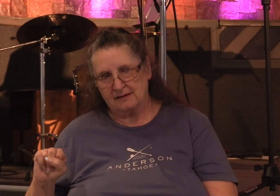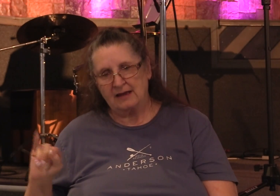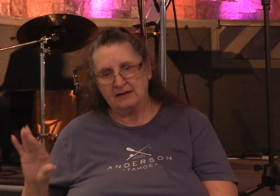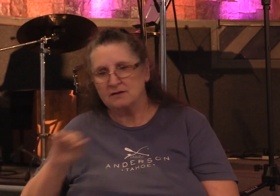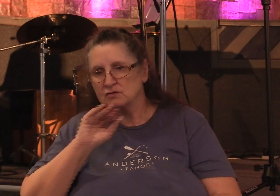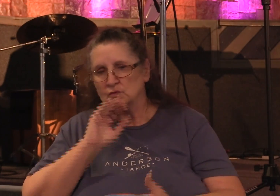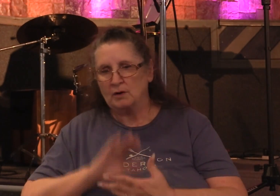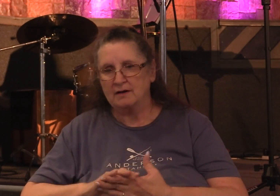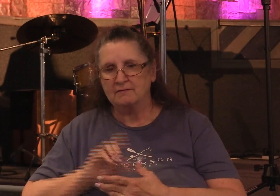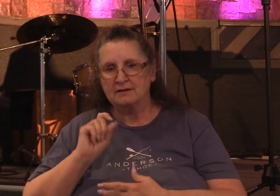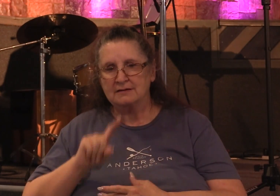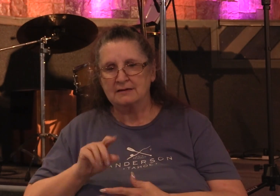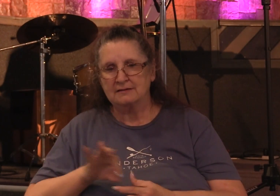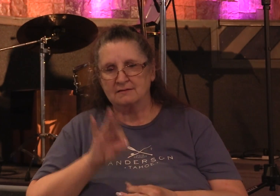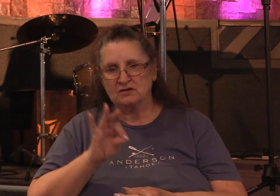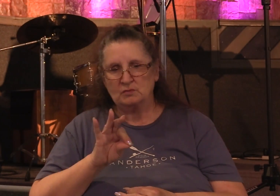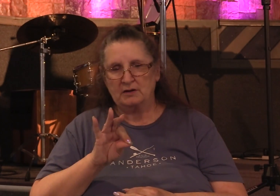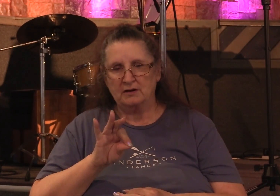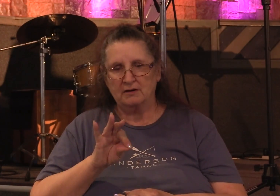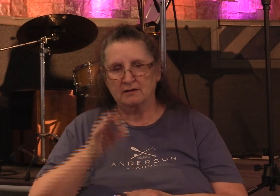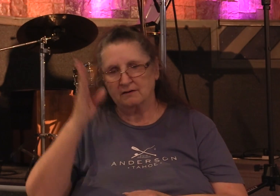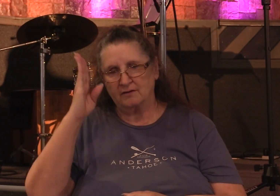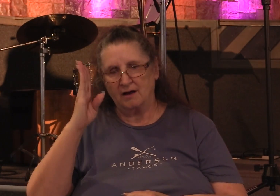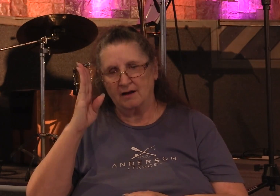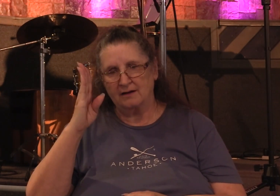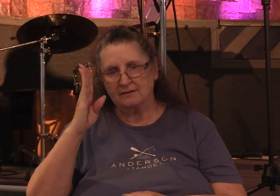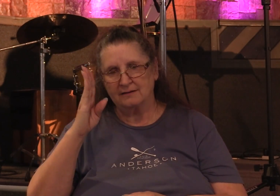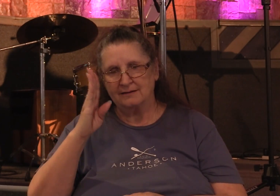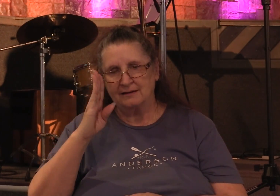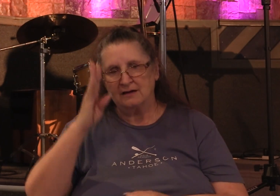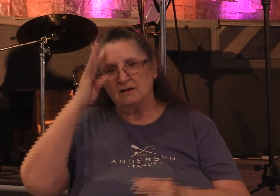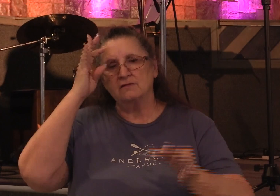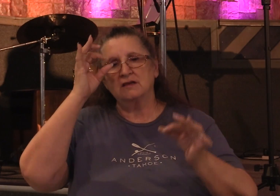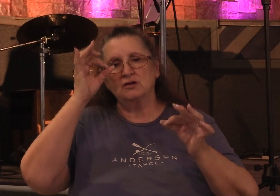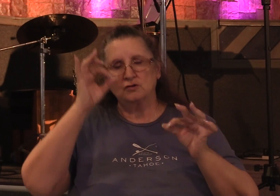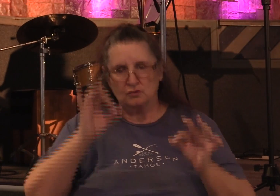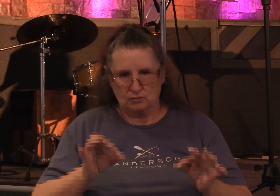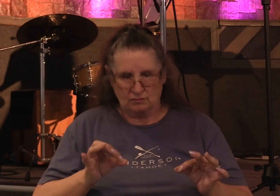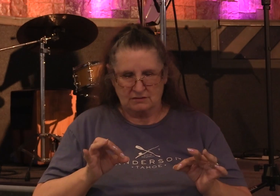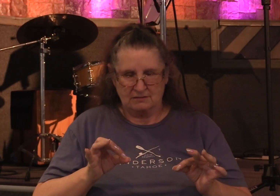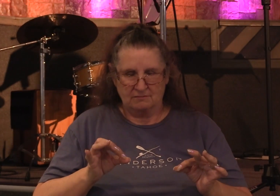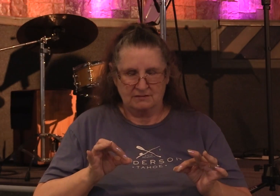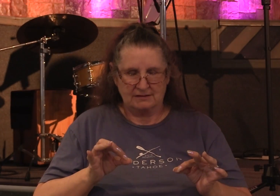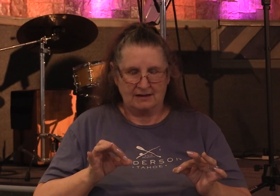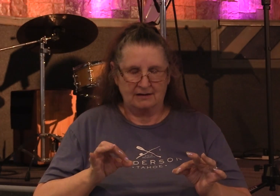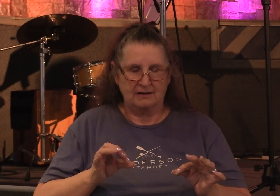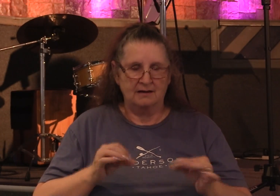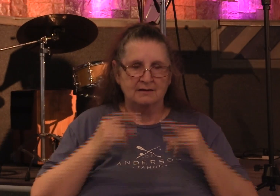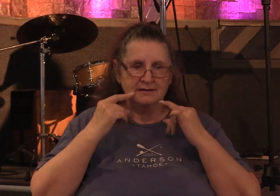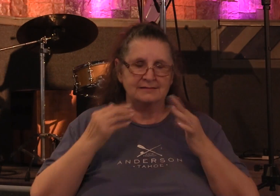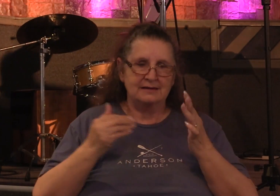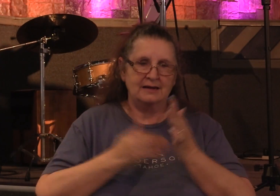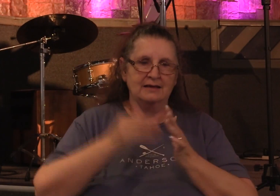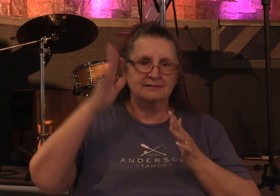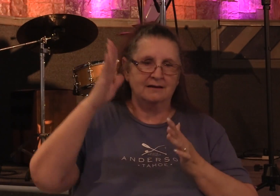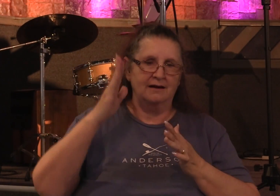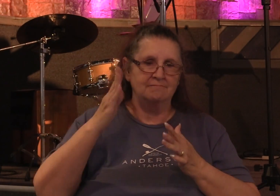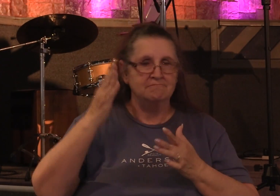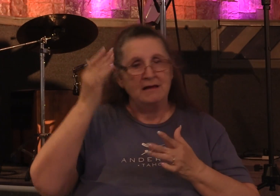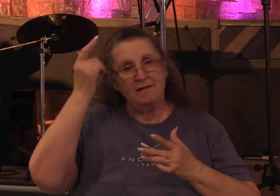by deliberately sinning against God either they thought God couldn't see what they were doing which